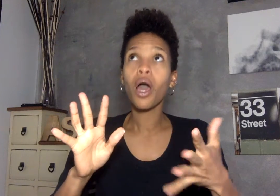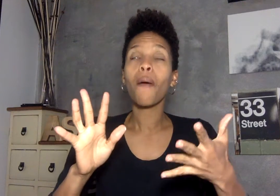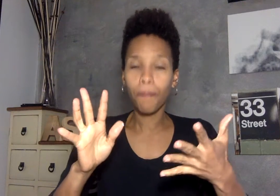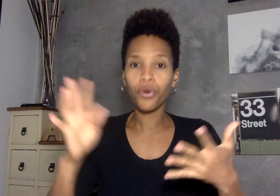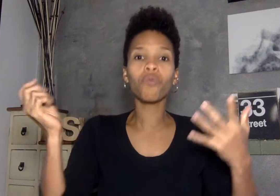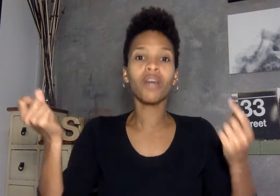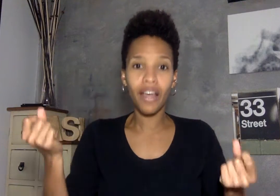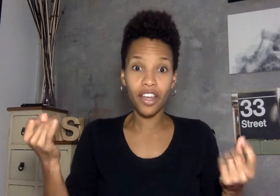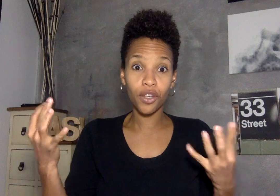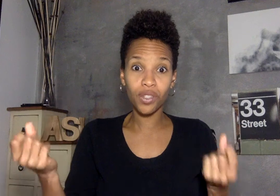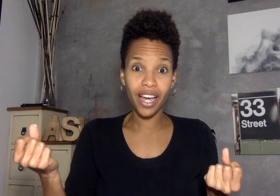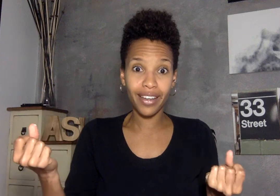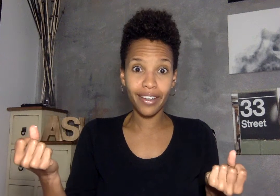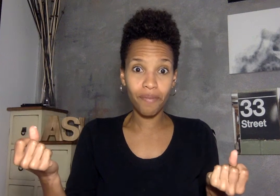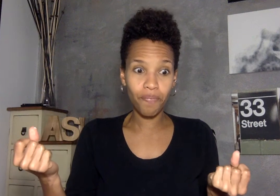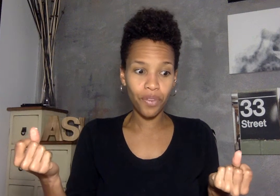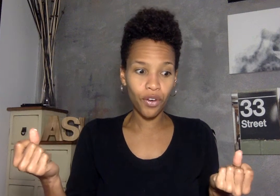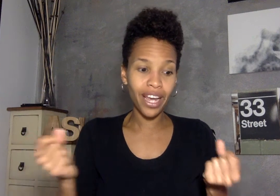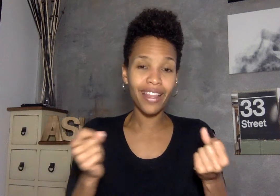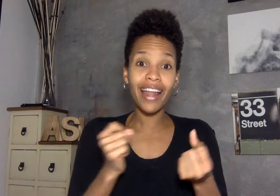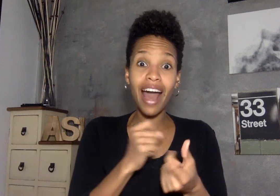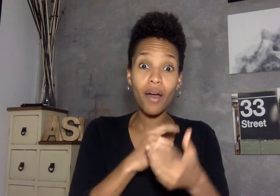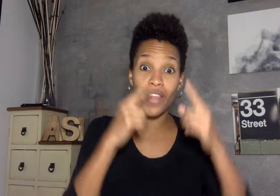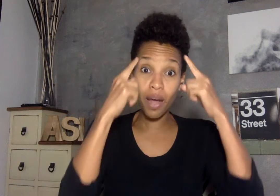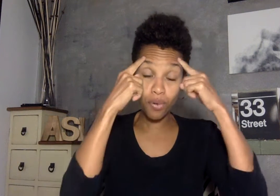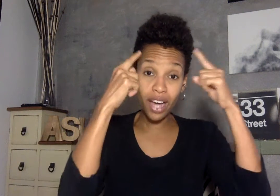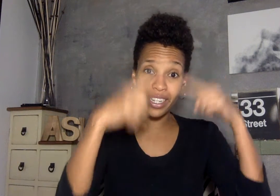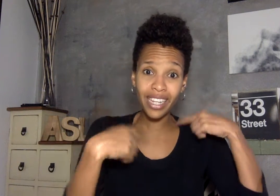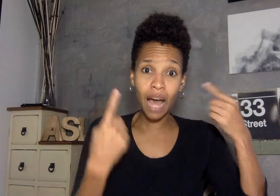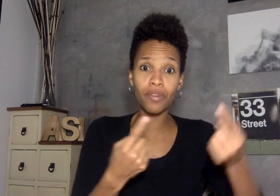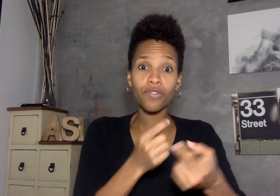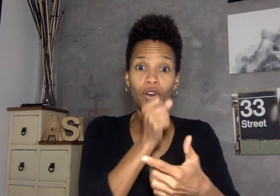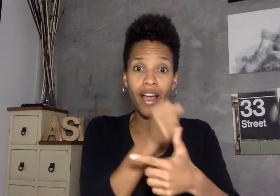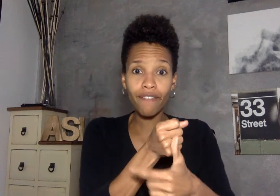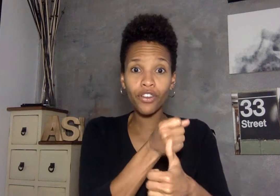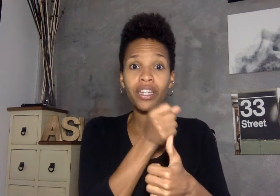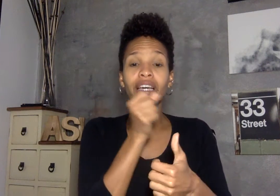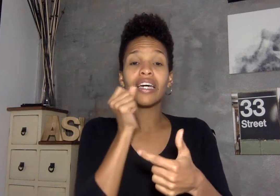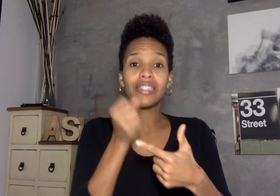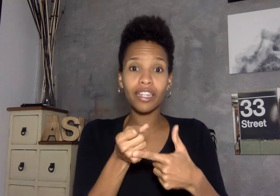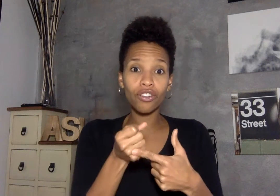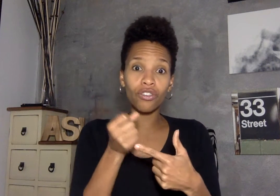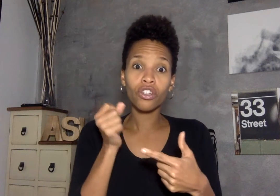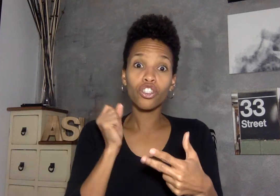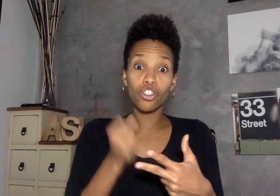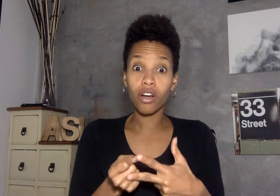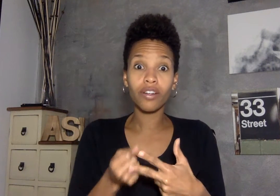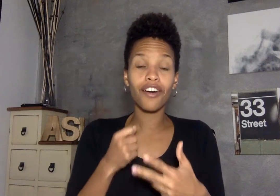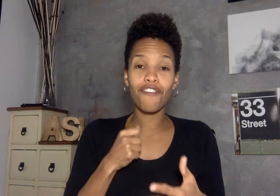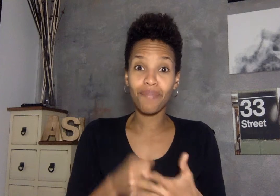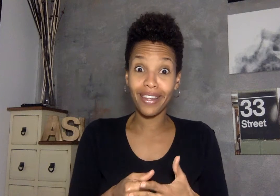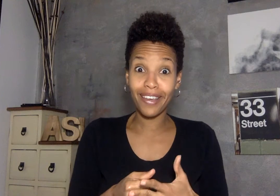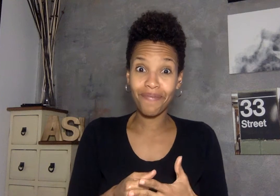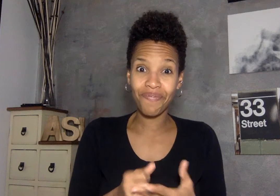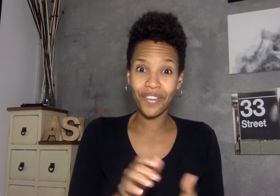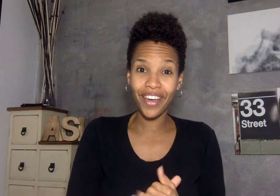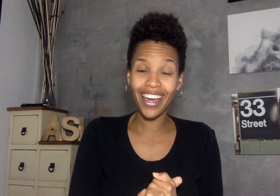boom and then you sign it all right and that hat and that processing happens for every single chunk of meaning okay